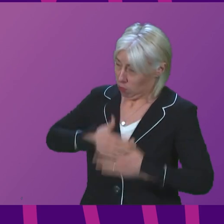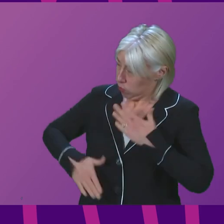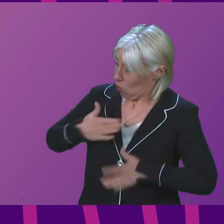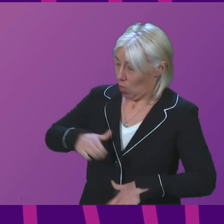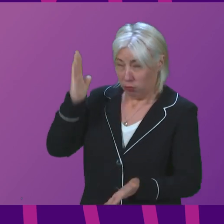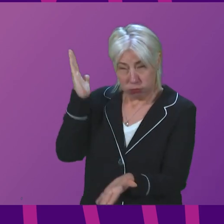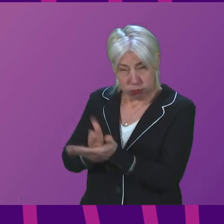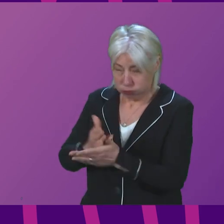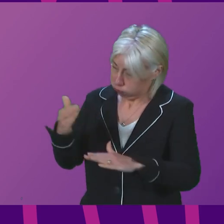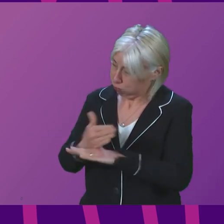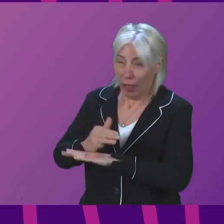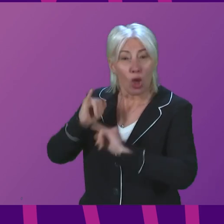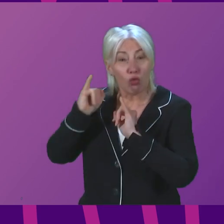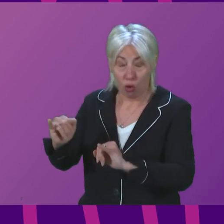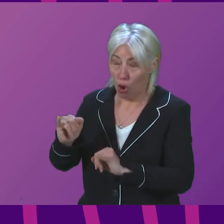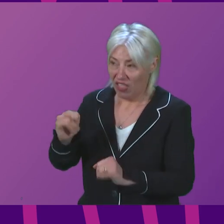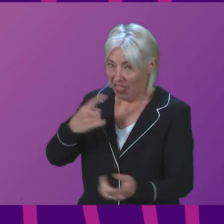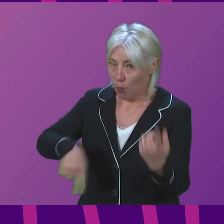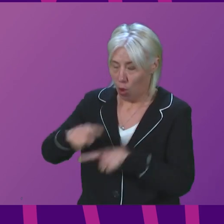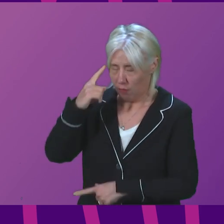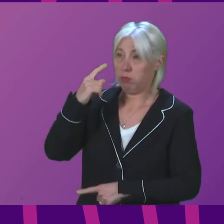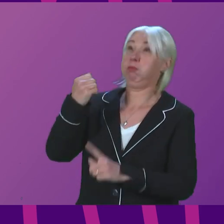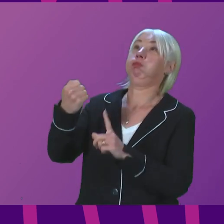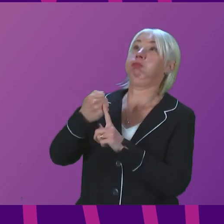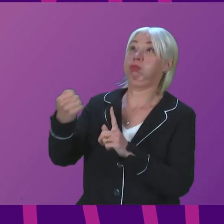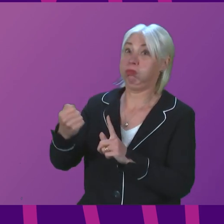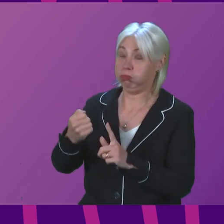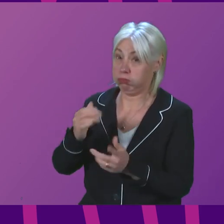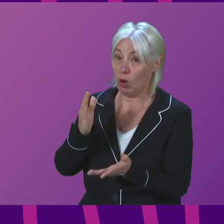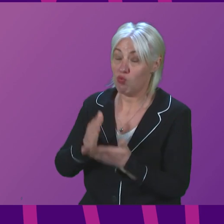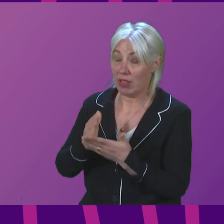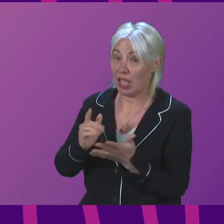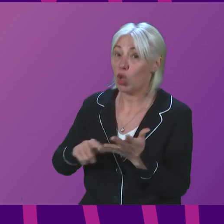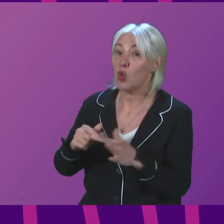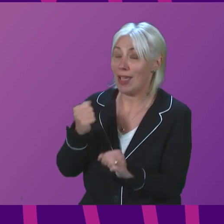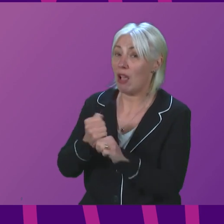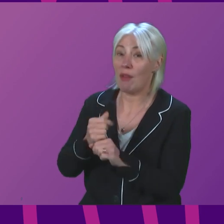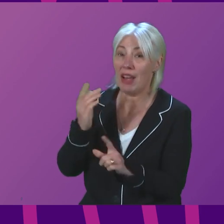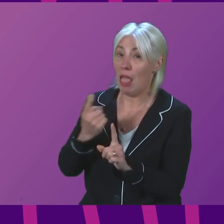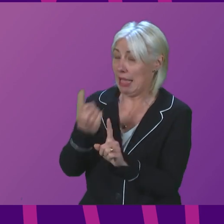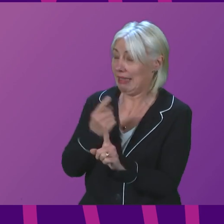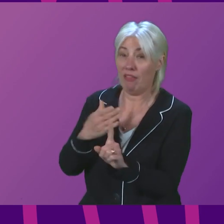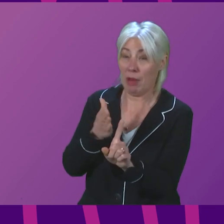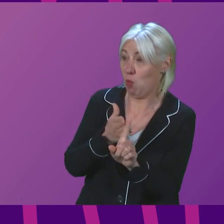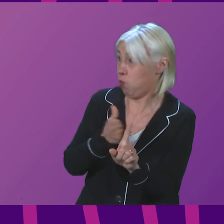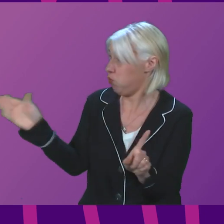wrong then I think all of us have to realise how far from any moral course the UK government is going on this issue.